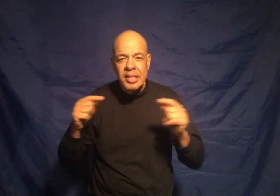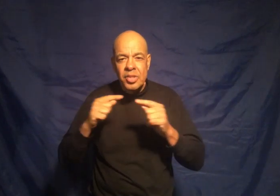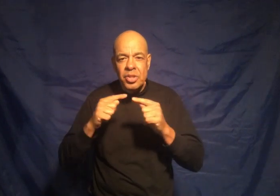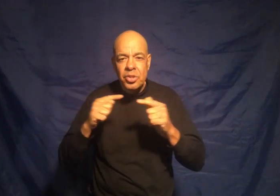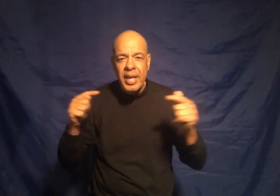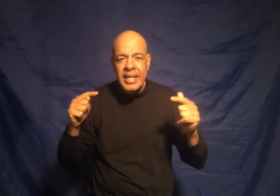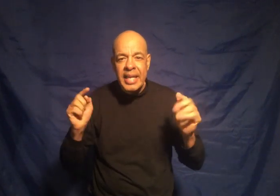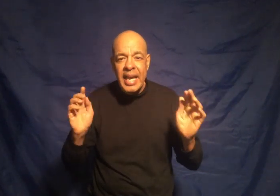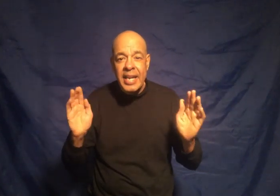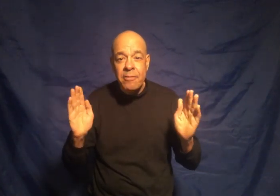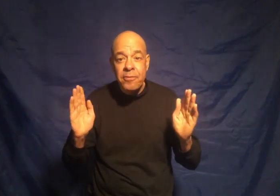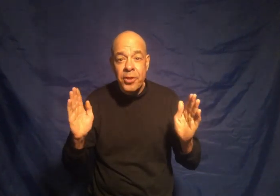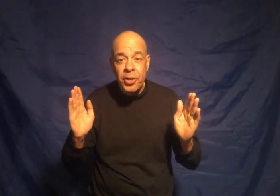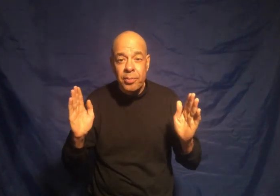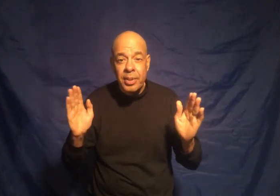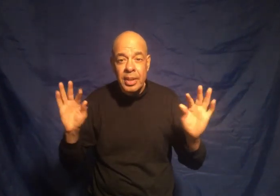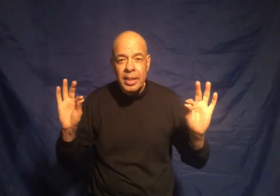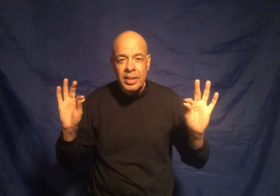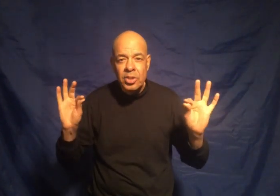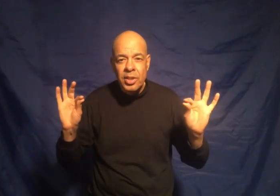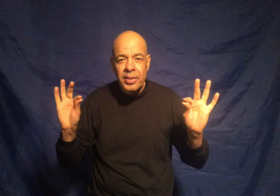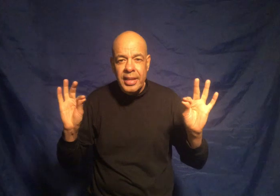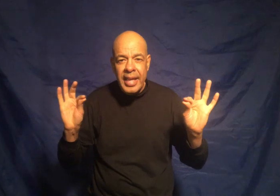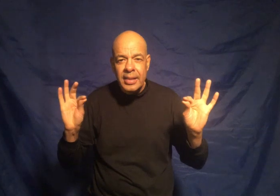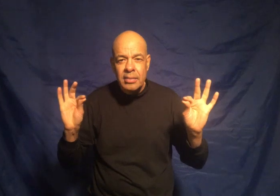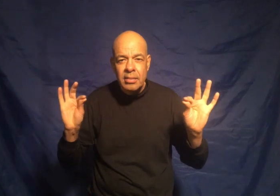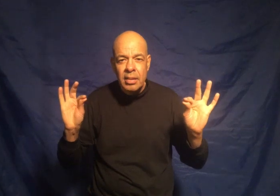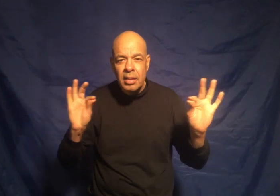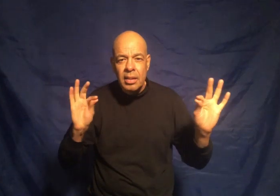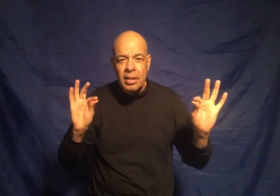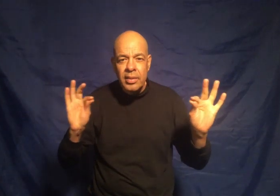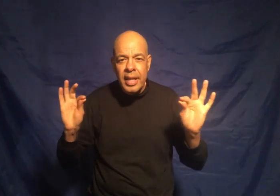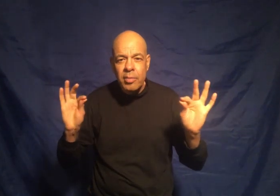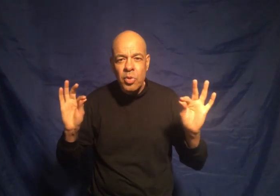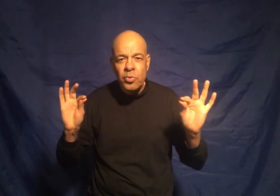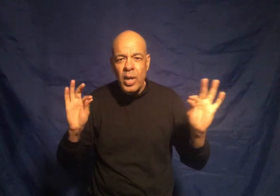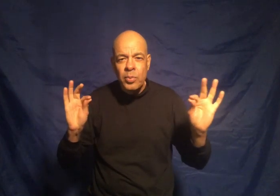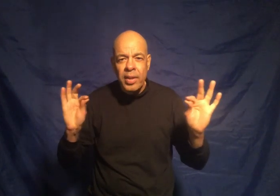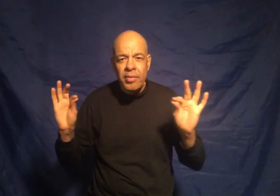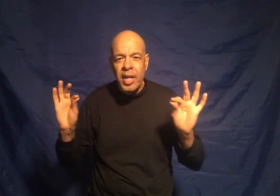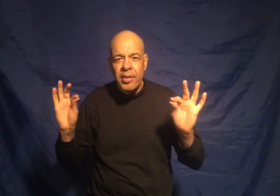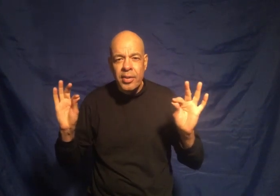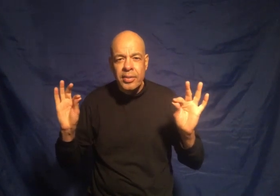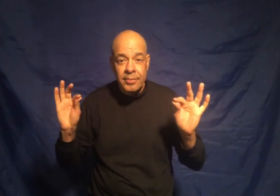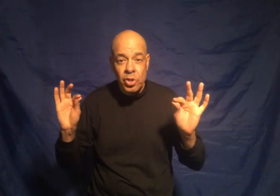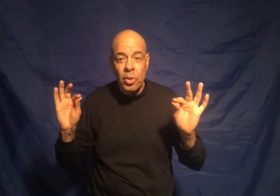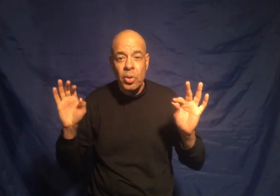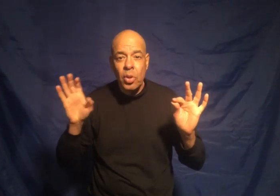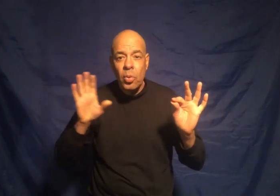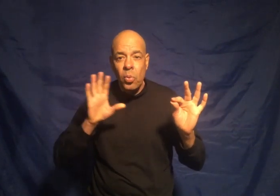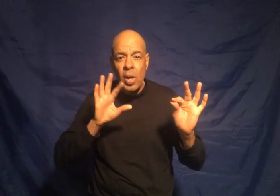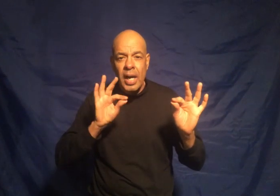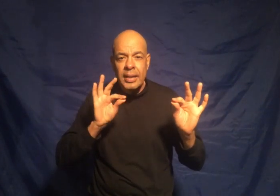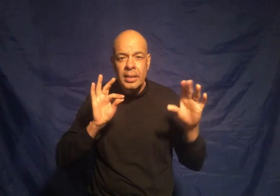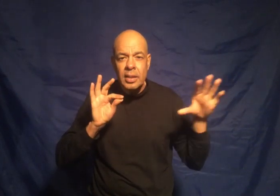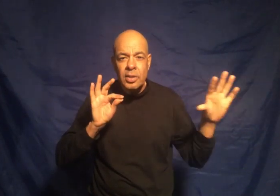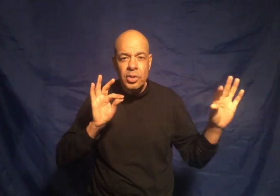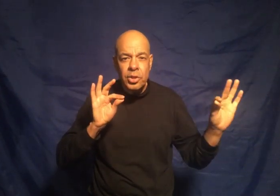is straight and firm so you can't you can't move one without the other so one two